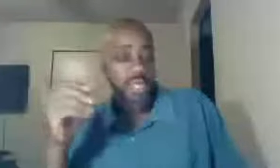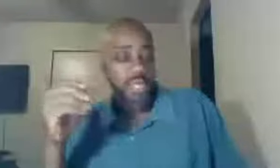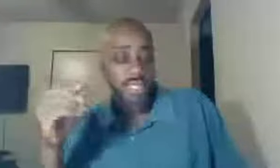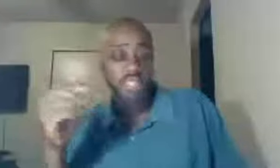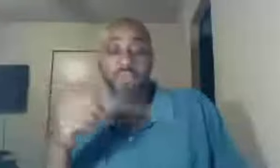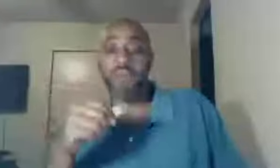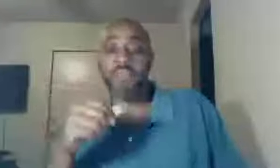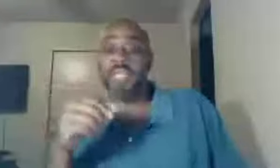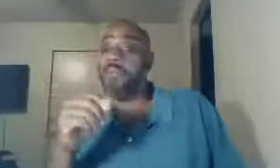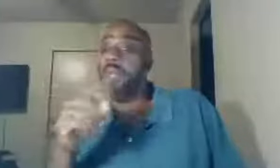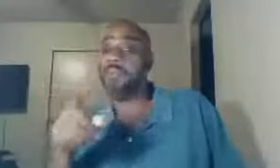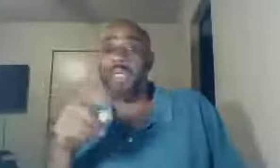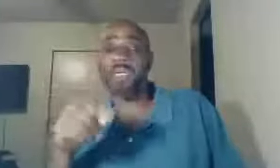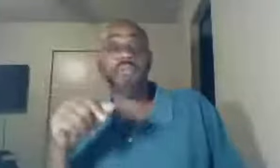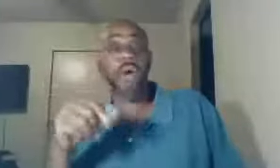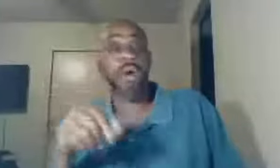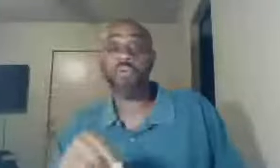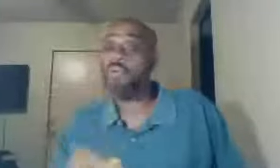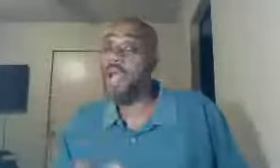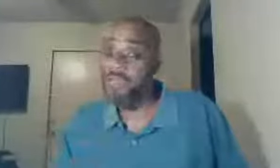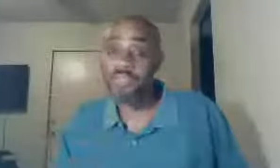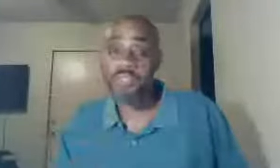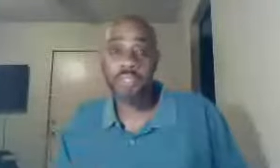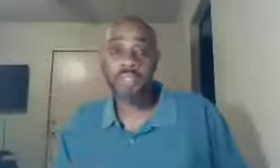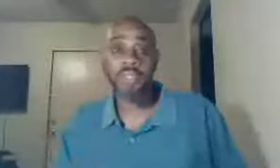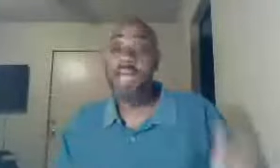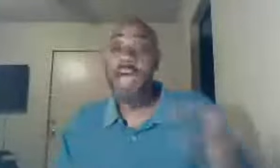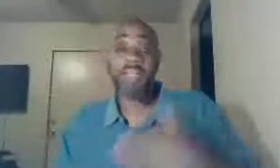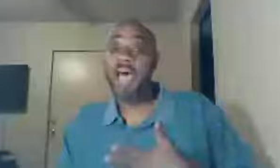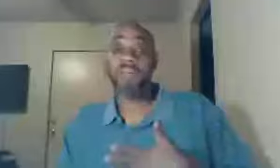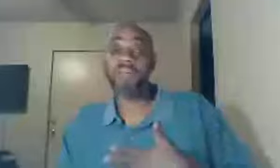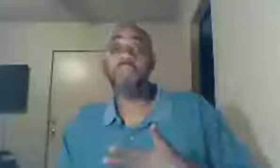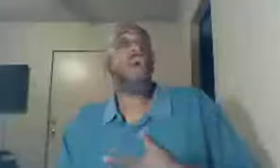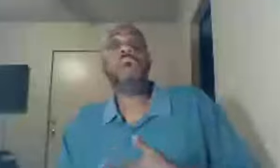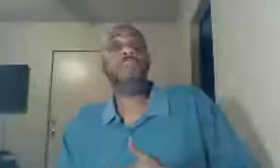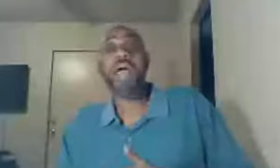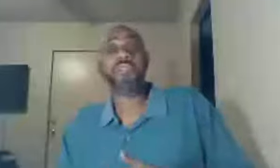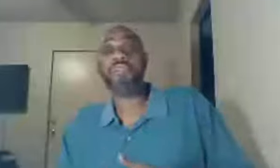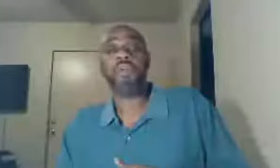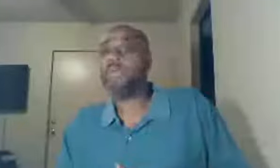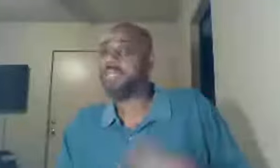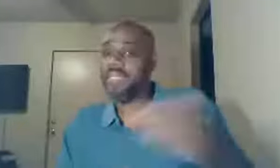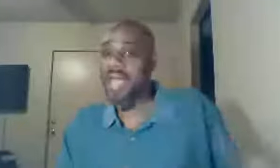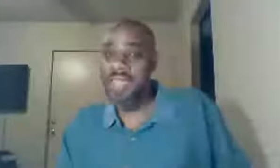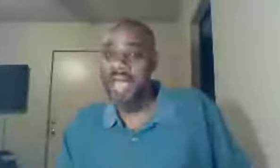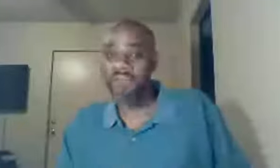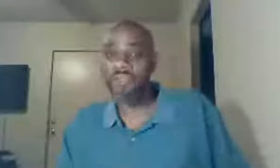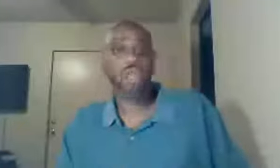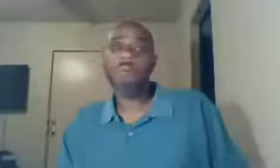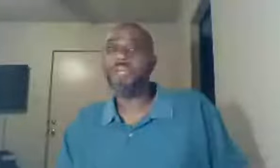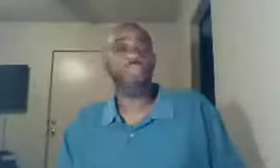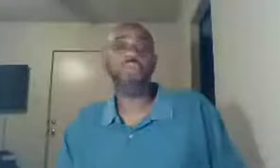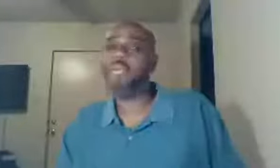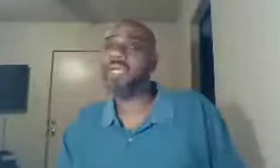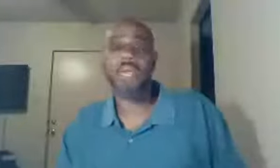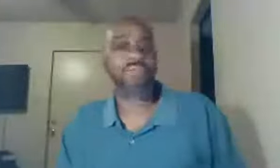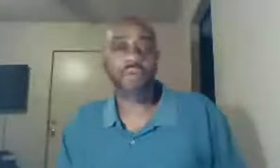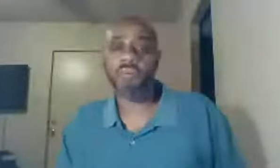the teaching moment, to say wait a minute, no Christ, did I die for you, well pastor, you know what I mean, did I die for you, but you've been there for me,